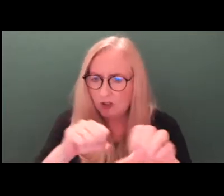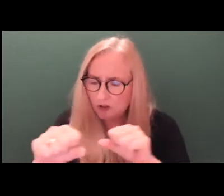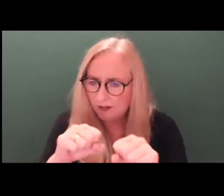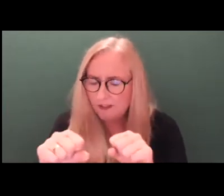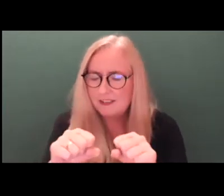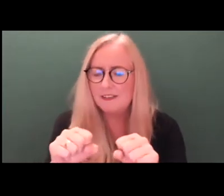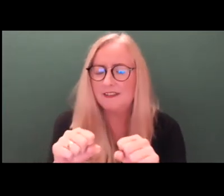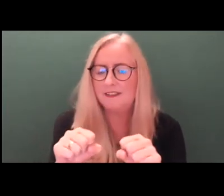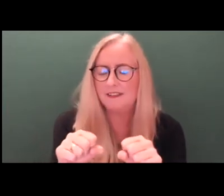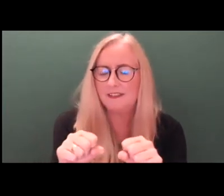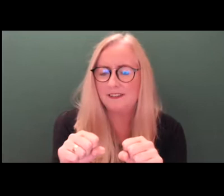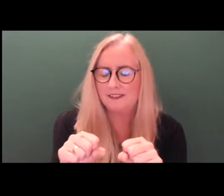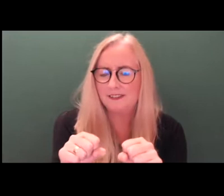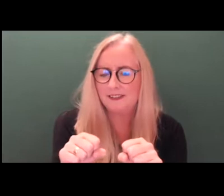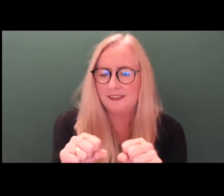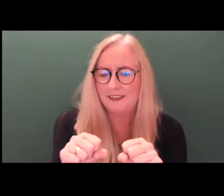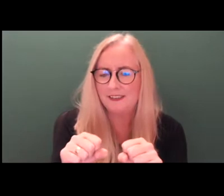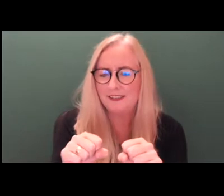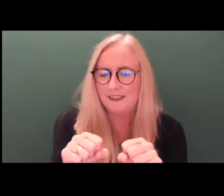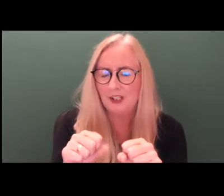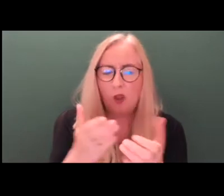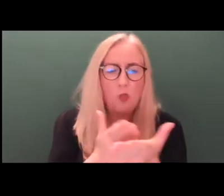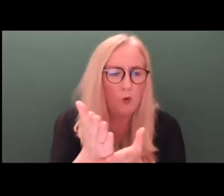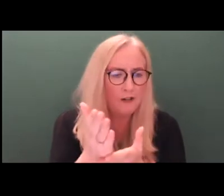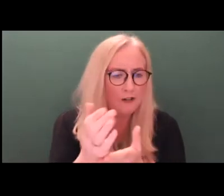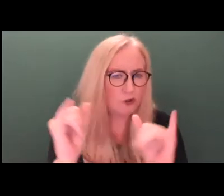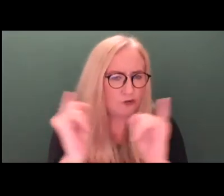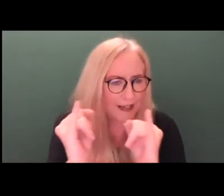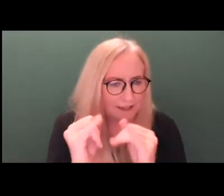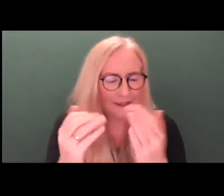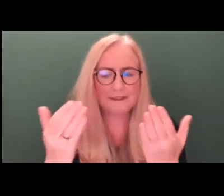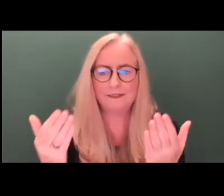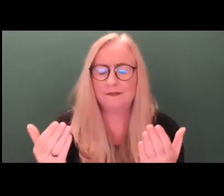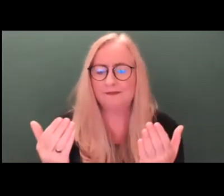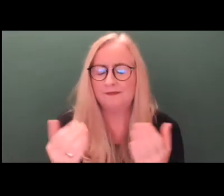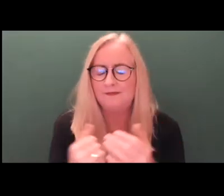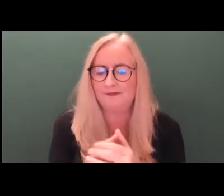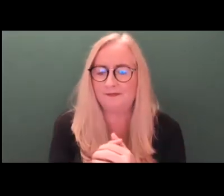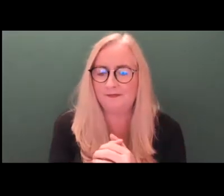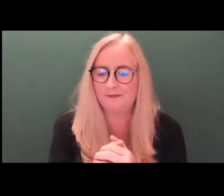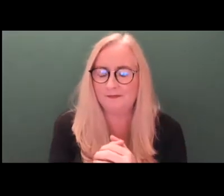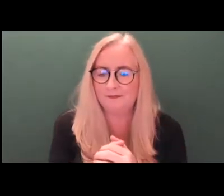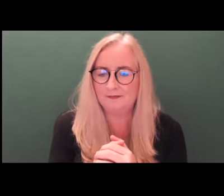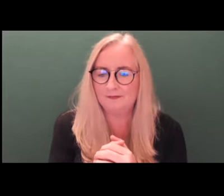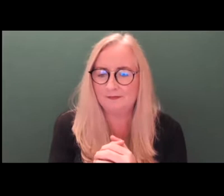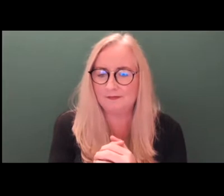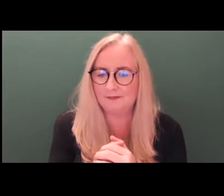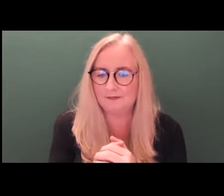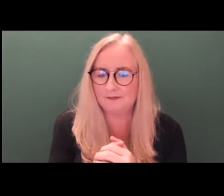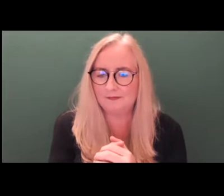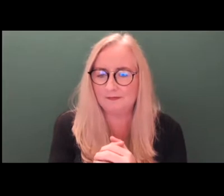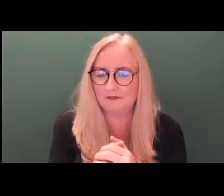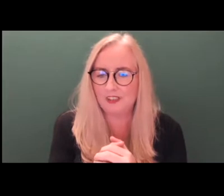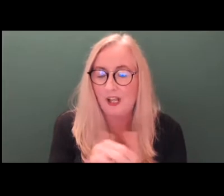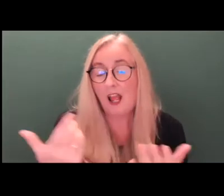prices. And I suppose it will